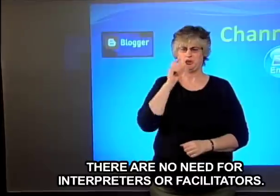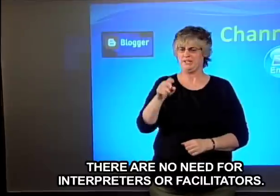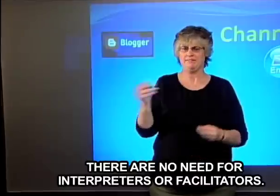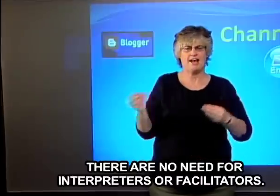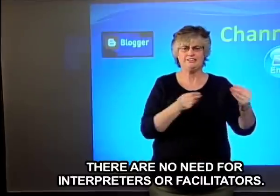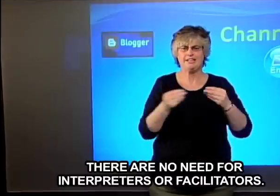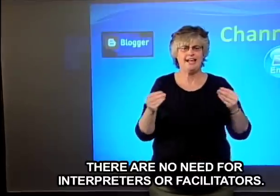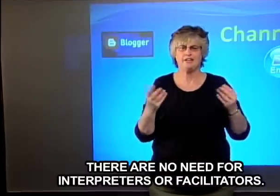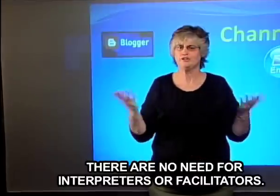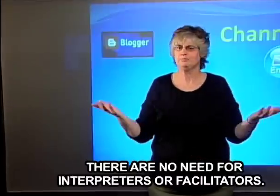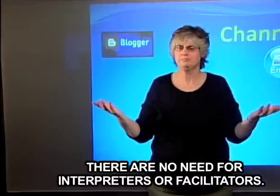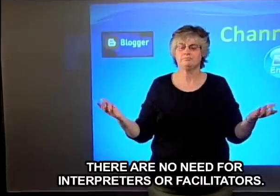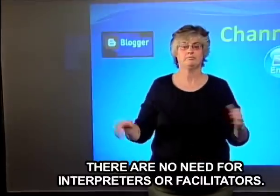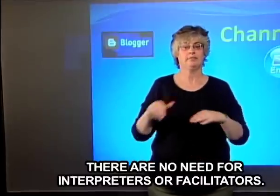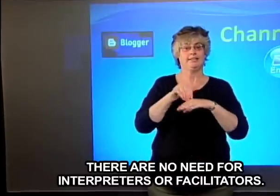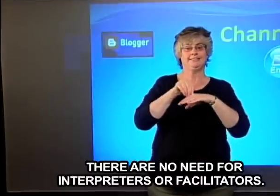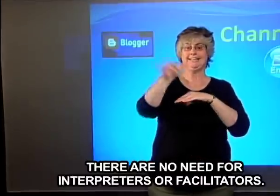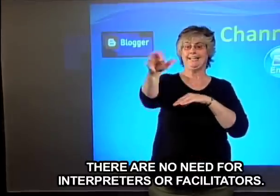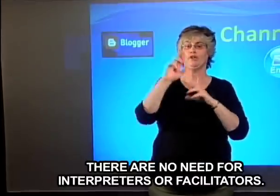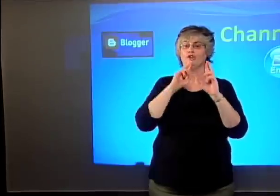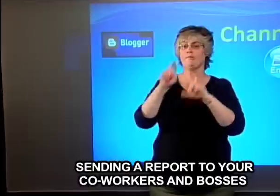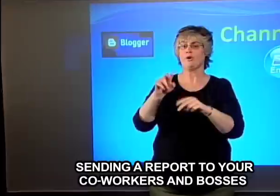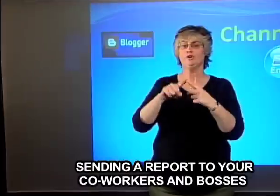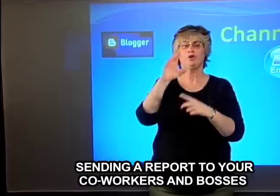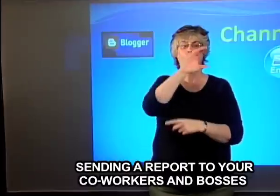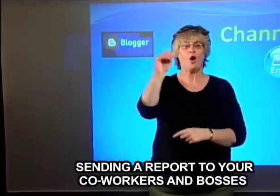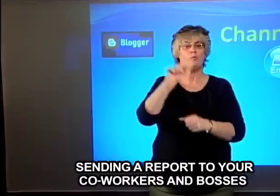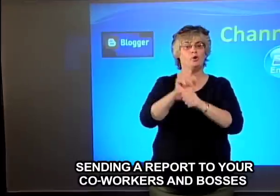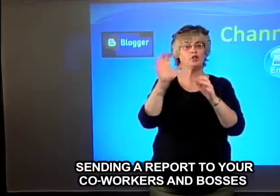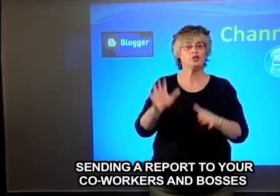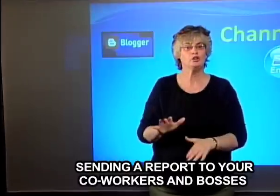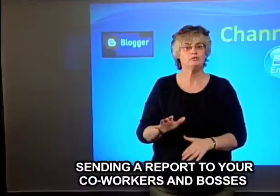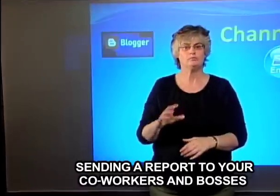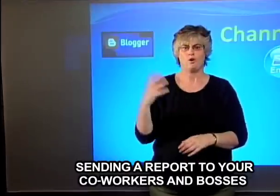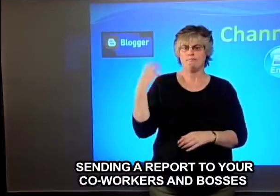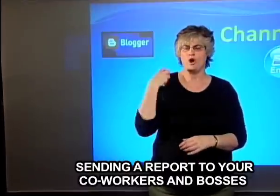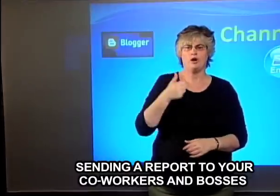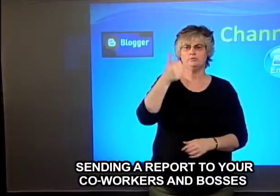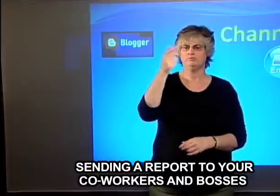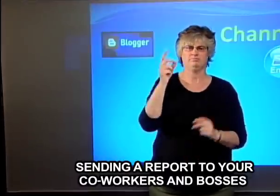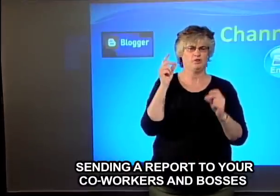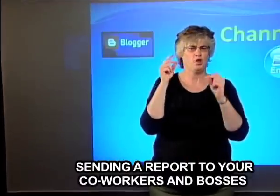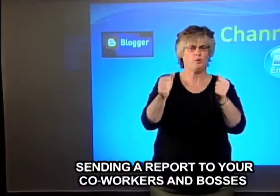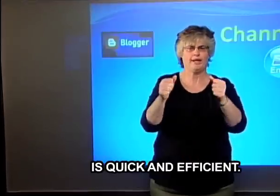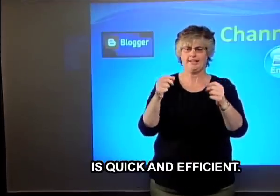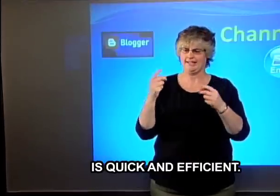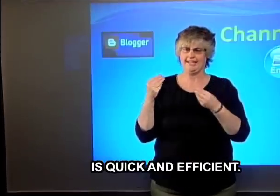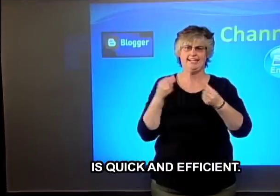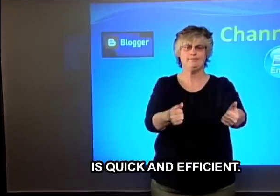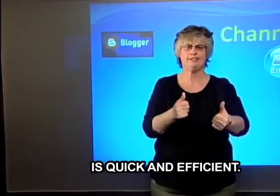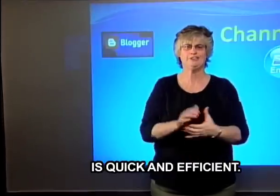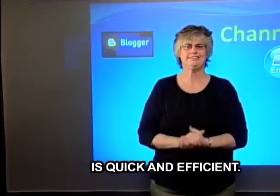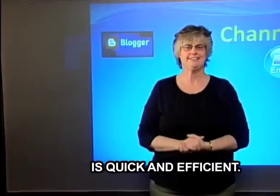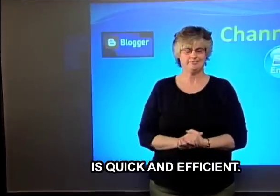need for interpreters or facilitators. Sending a report to your coworkers and bosses is quick and efficient.